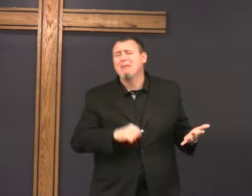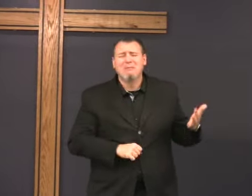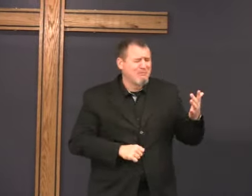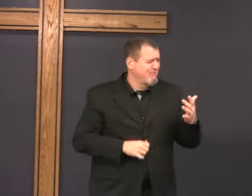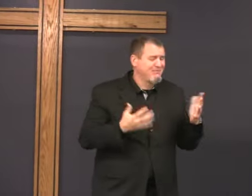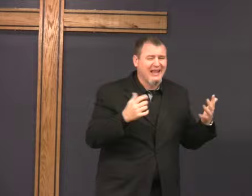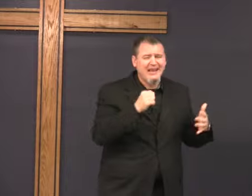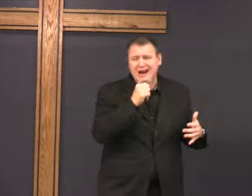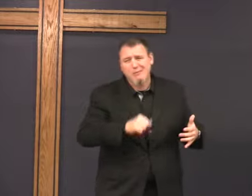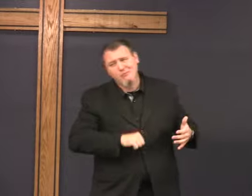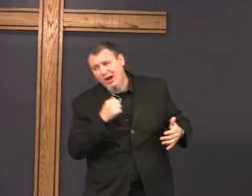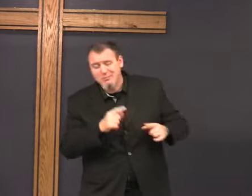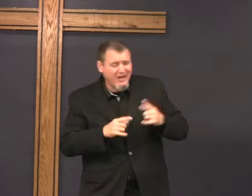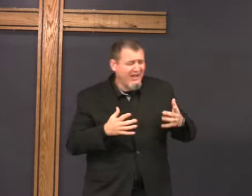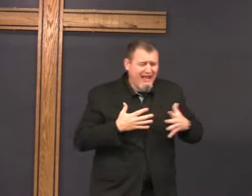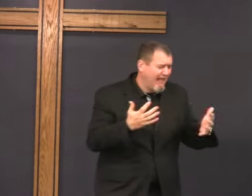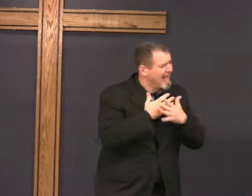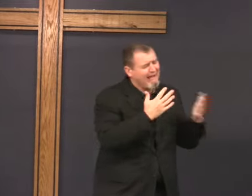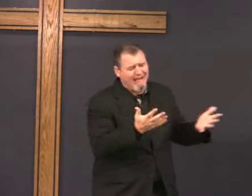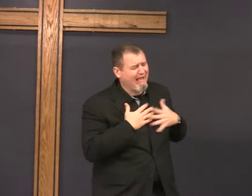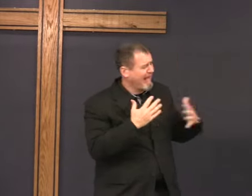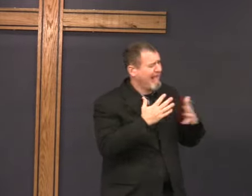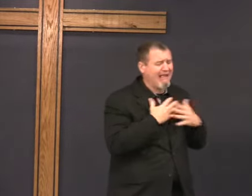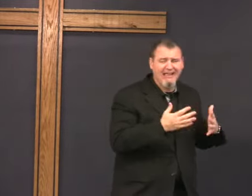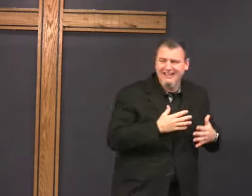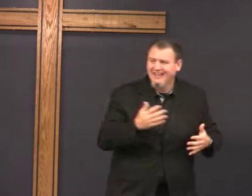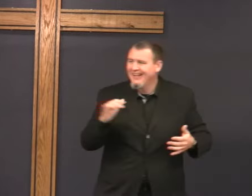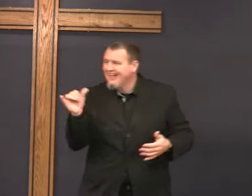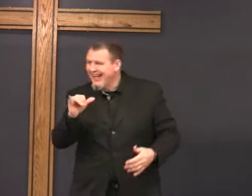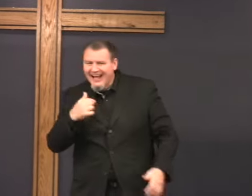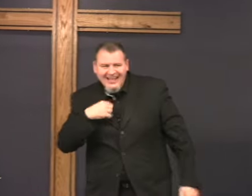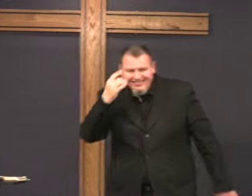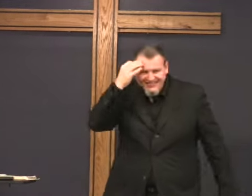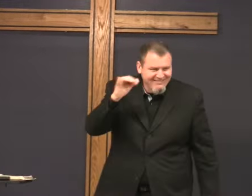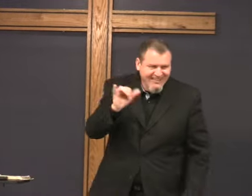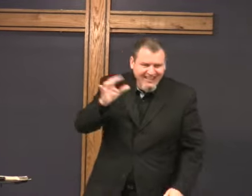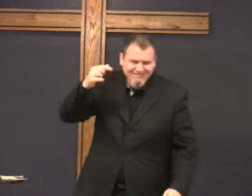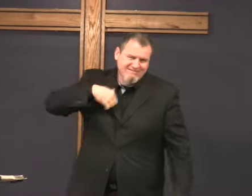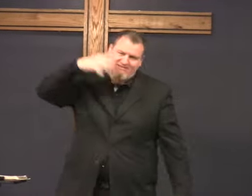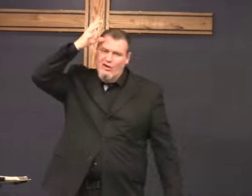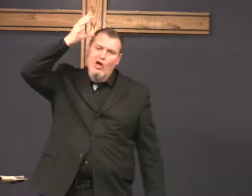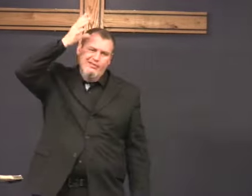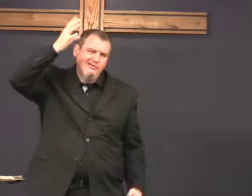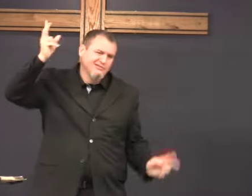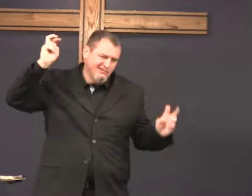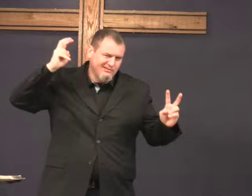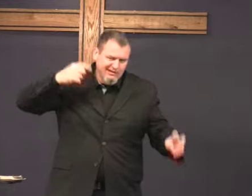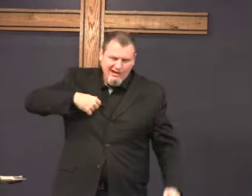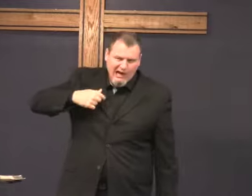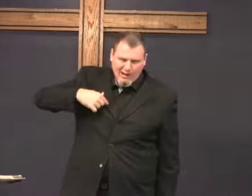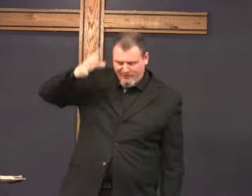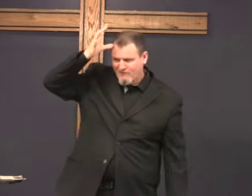happy and is thrilled and is so proud. I always think of him. I like a father.